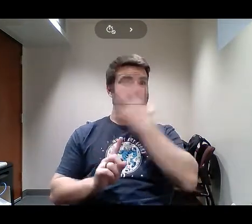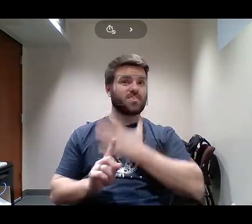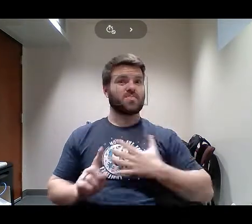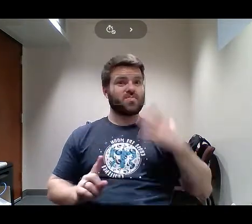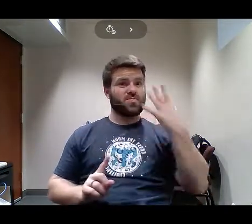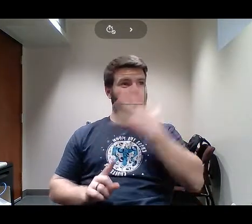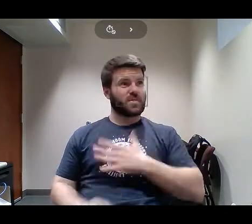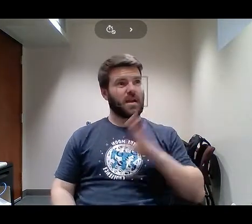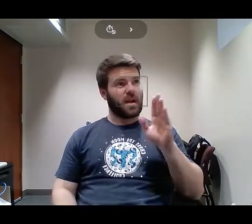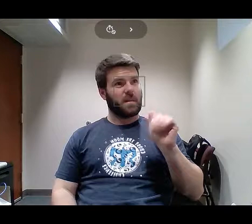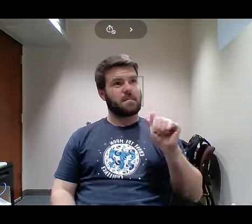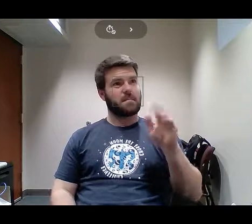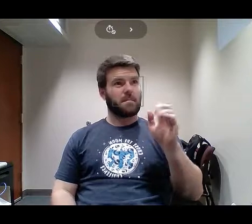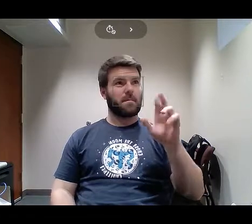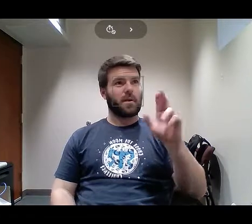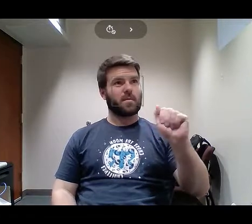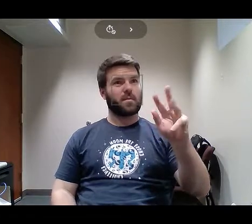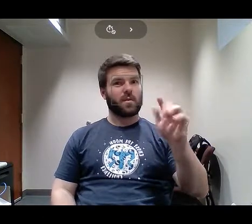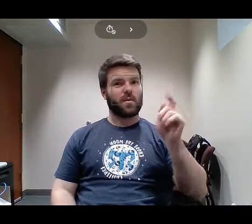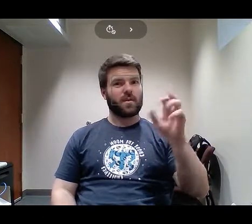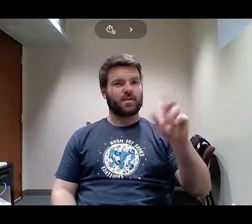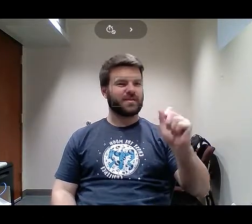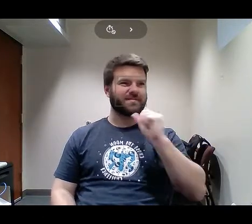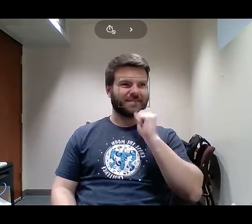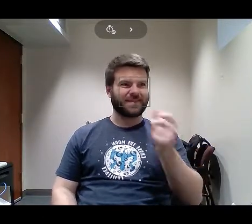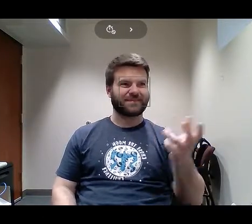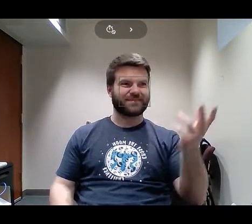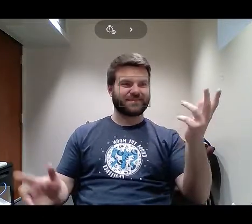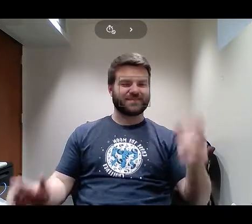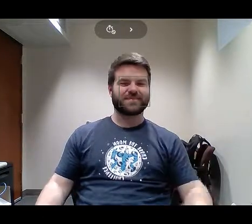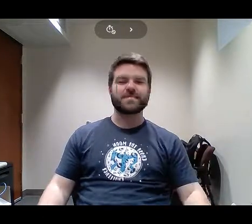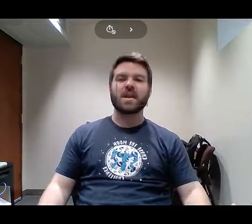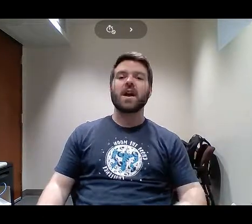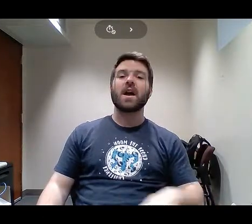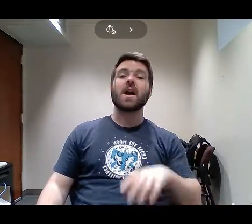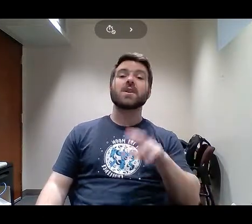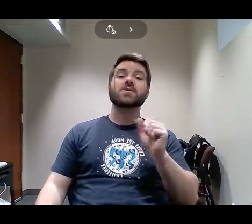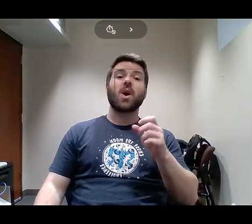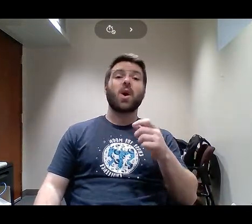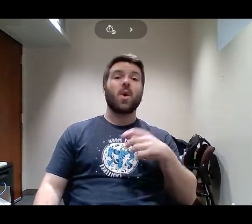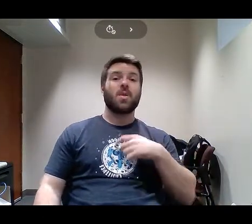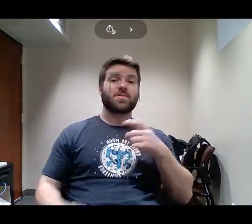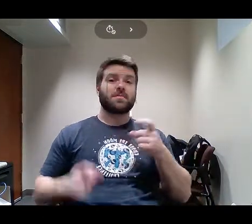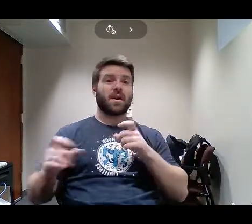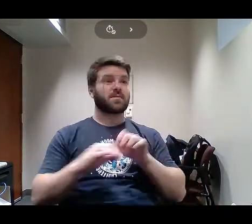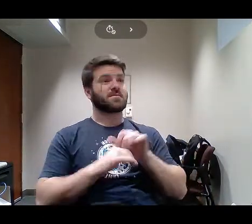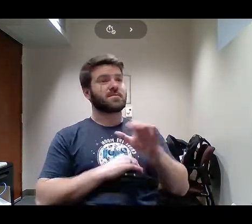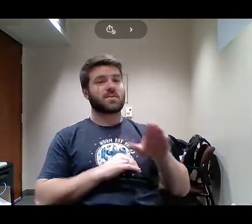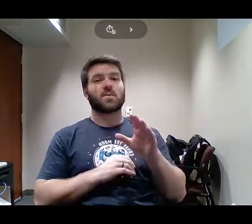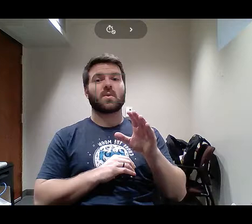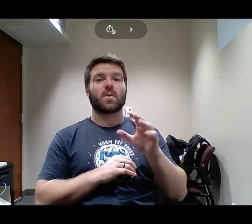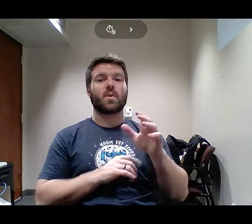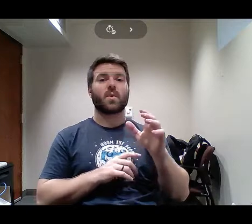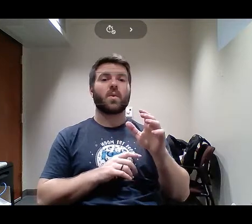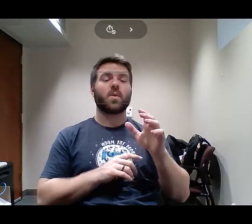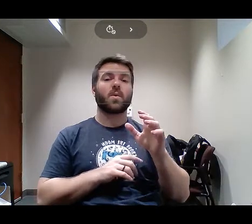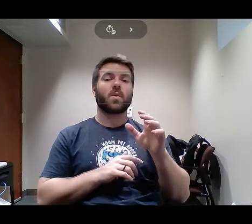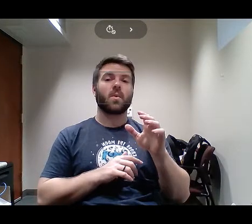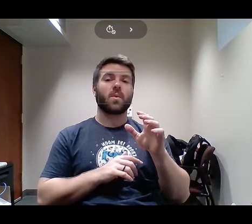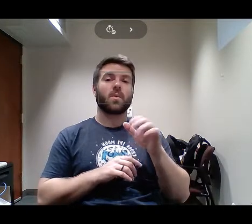salon where they gave me a perm. And after a few days, all my hair fell out and I had to shave my head. And then they really didn't like the